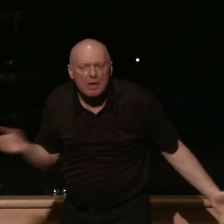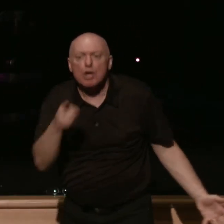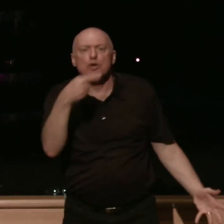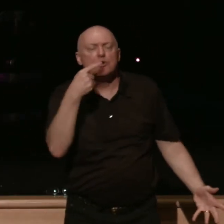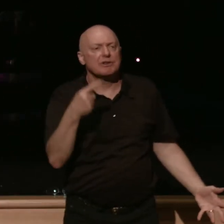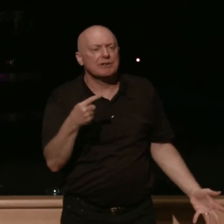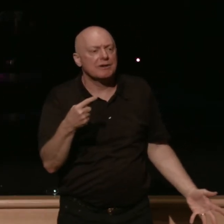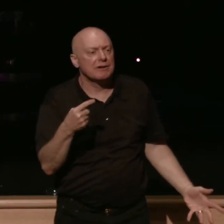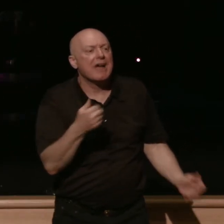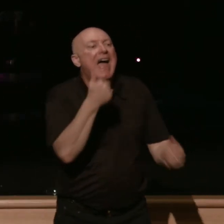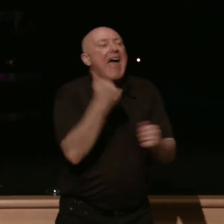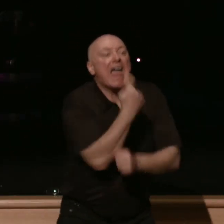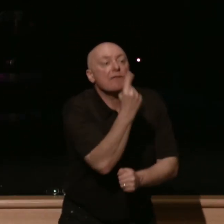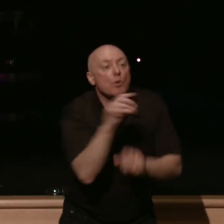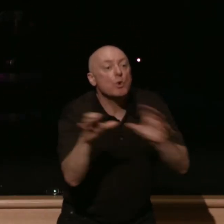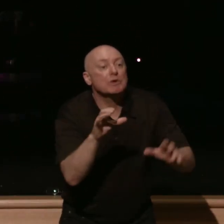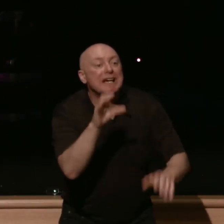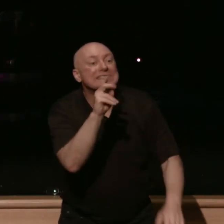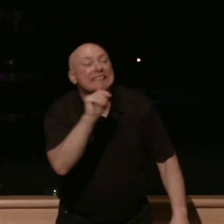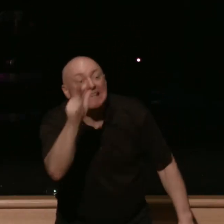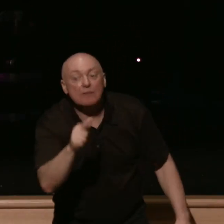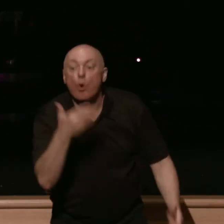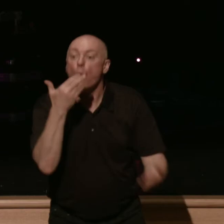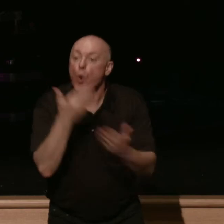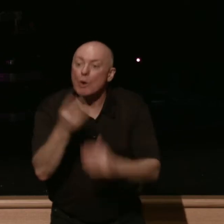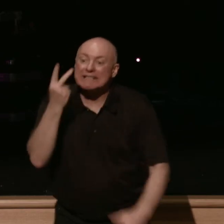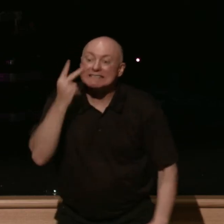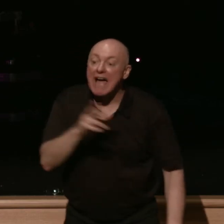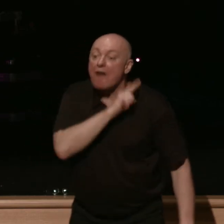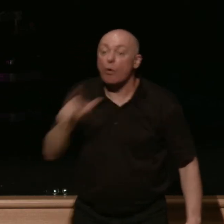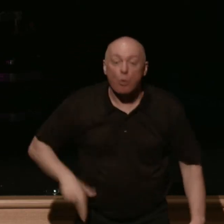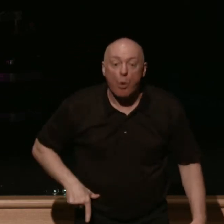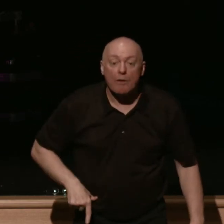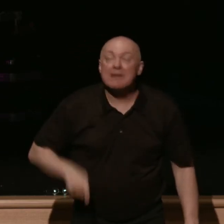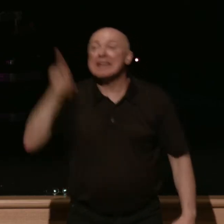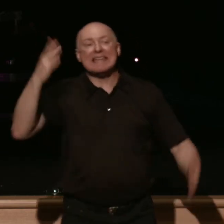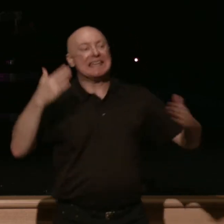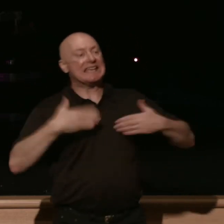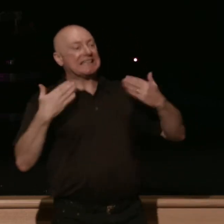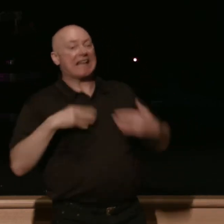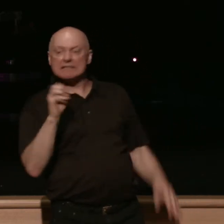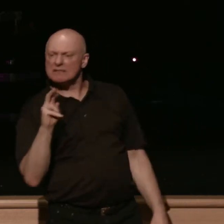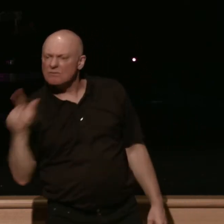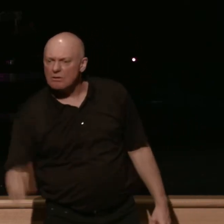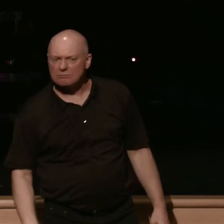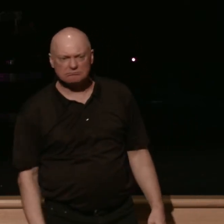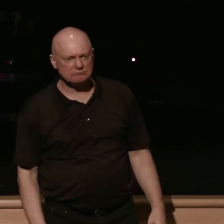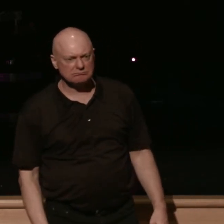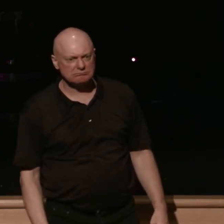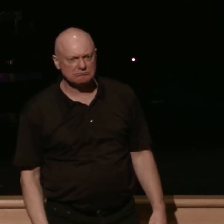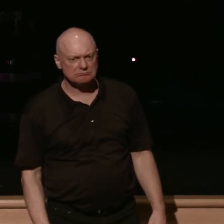everyone who does evil is good in the sight of the Lord, and He delights in them. Or by asking,